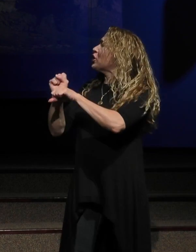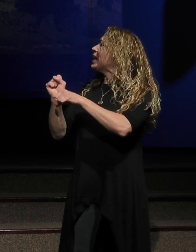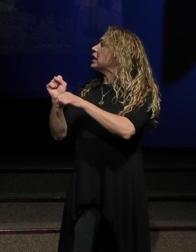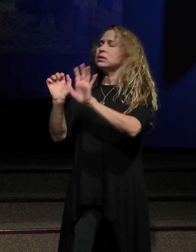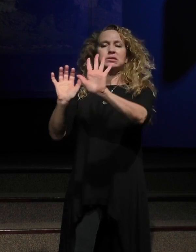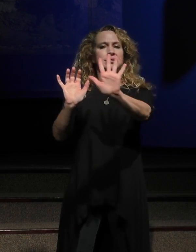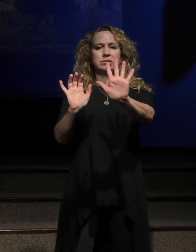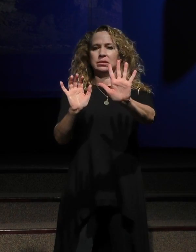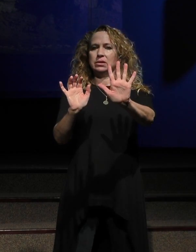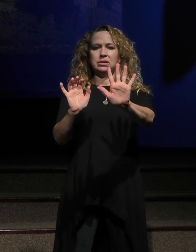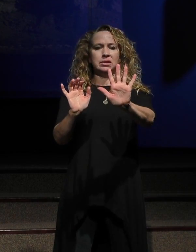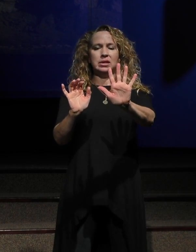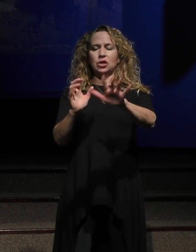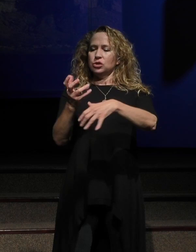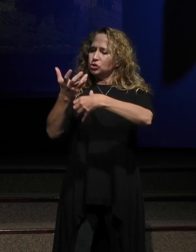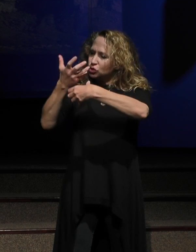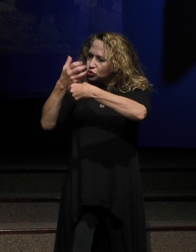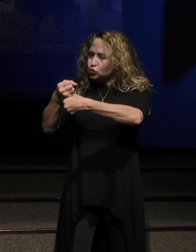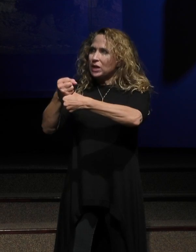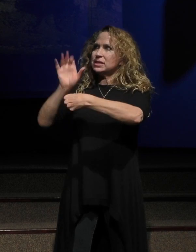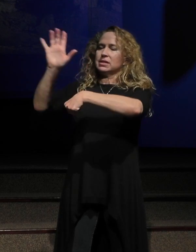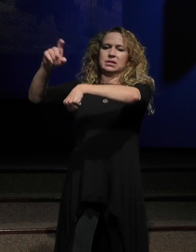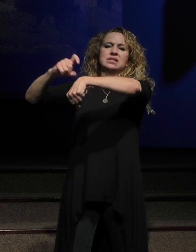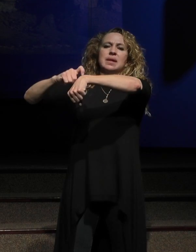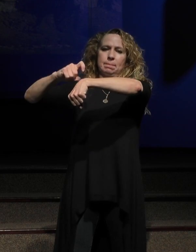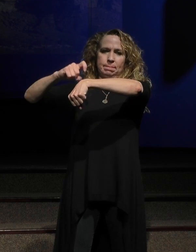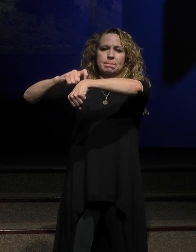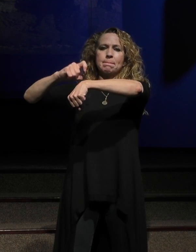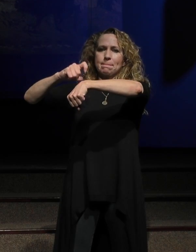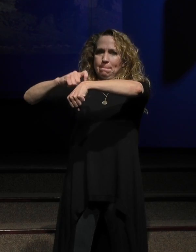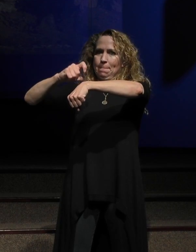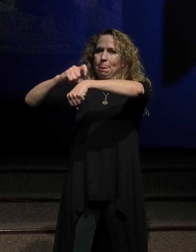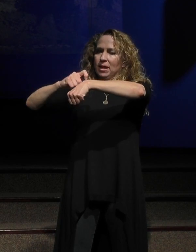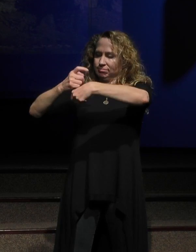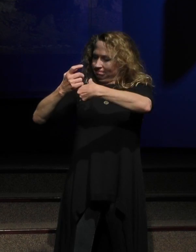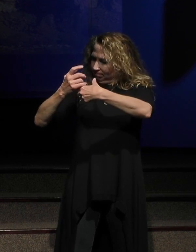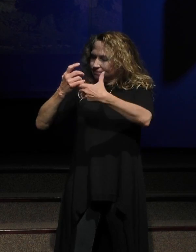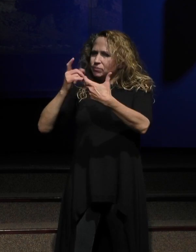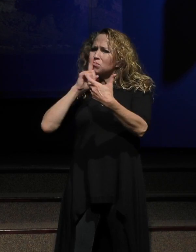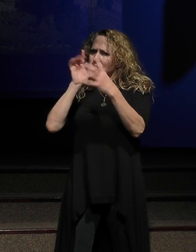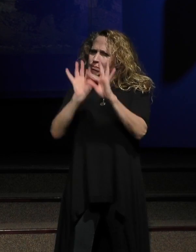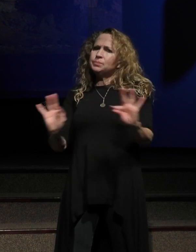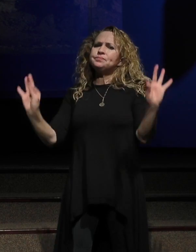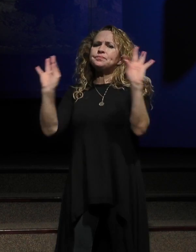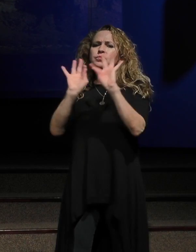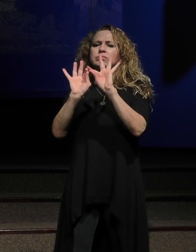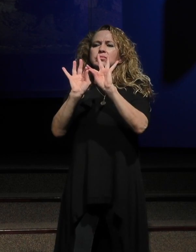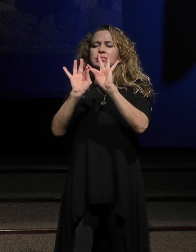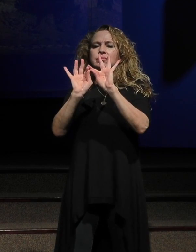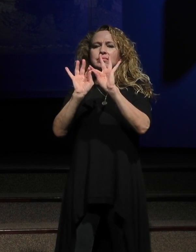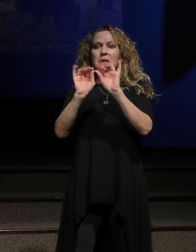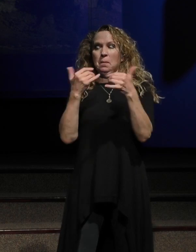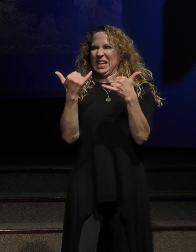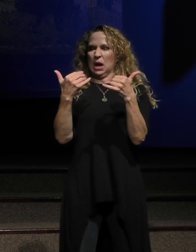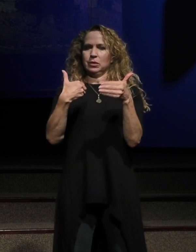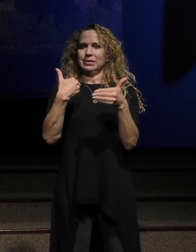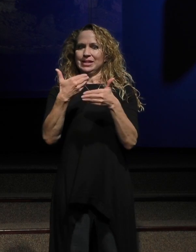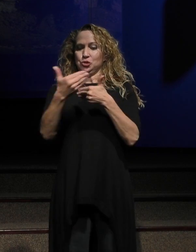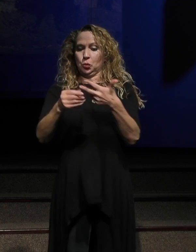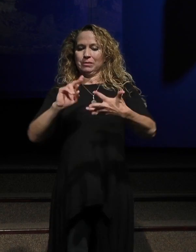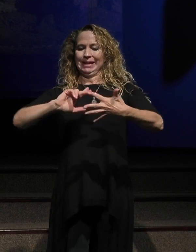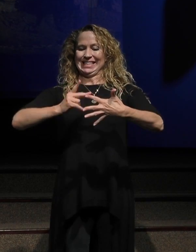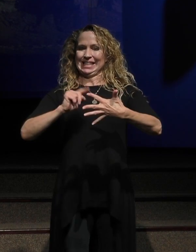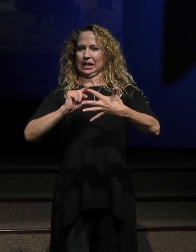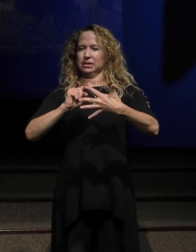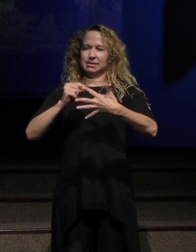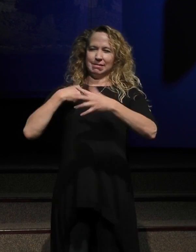Trust and trusting God's timing. Those two things go together. But there's more to learn in this story. I got to keep on moving here. Second thing